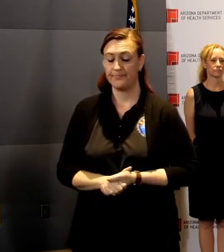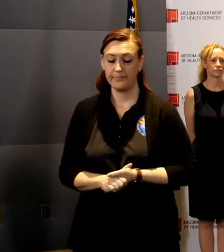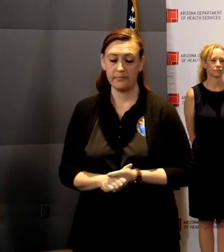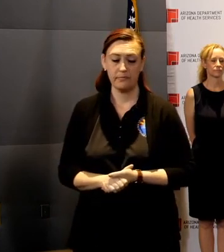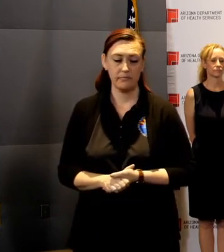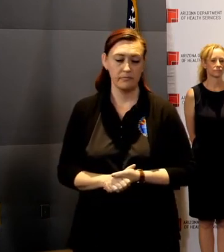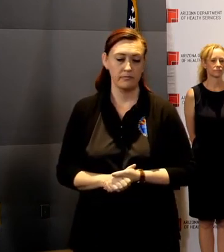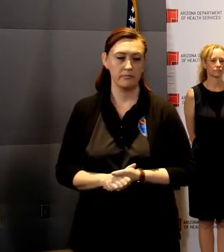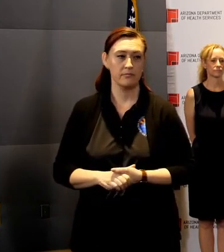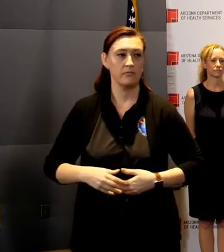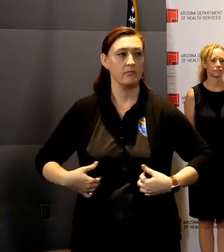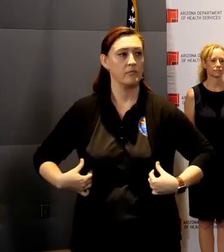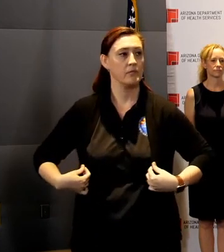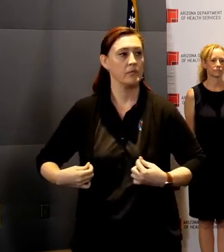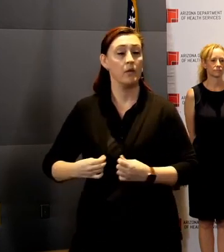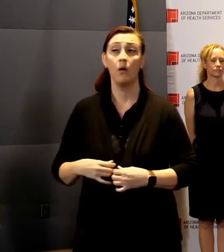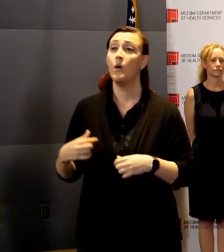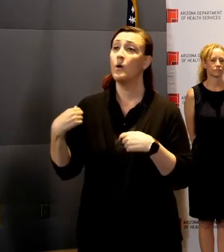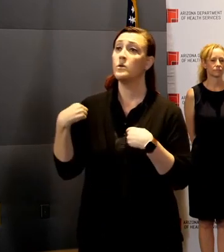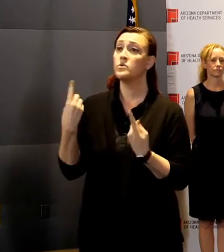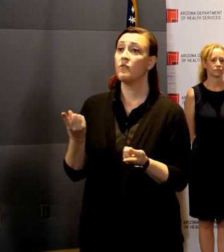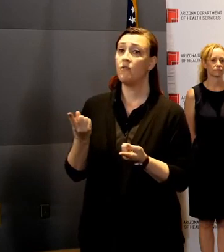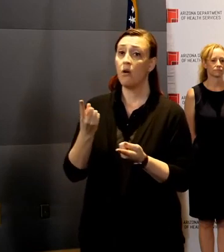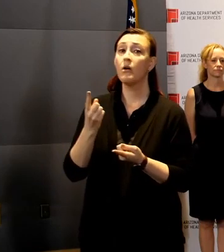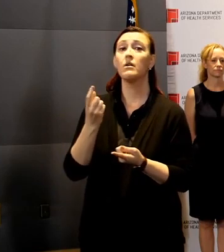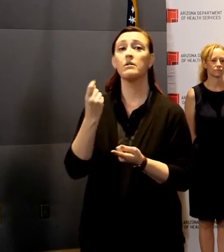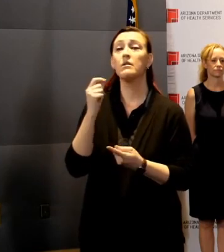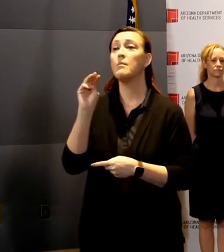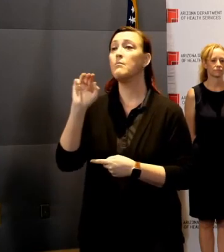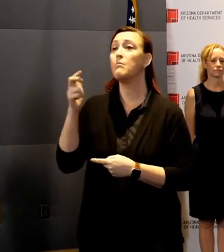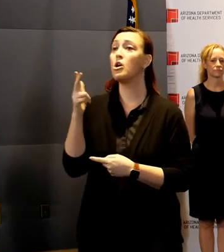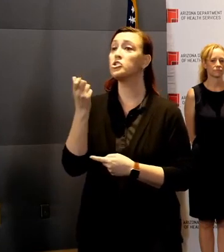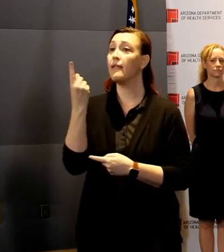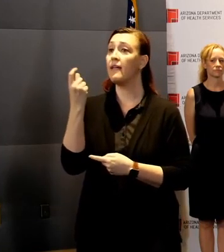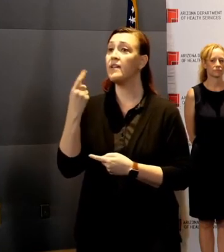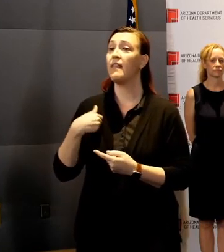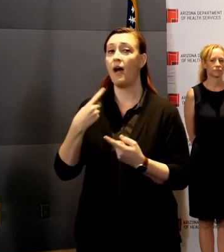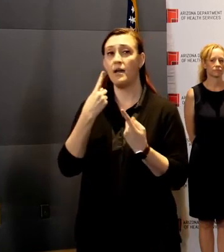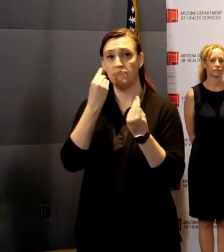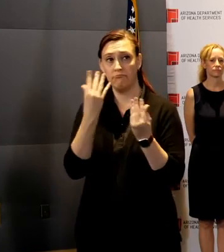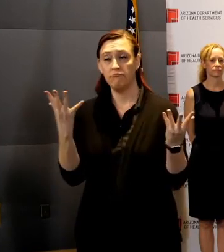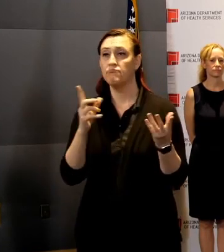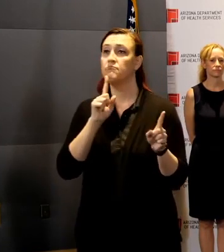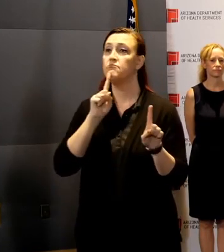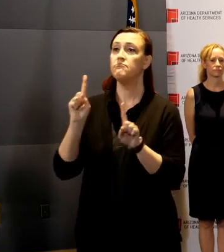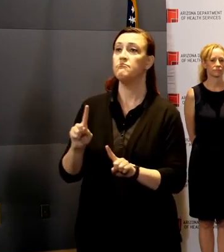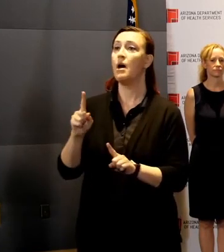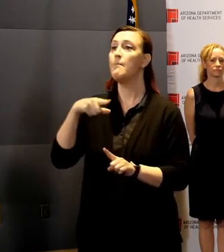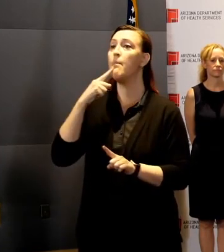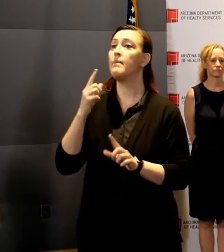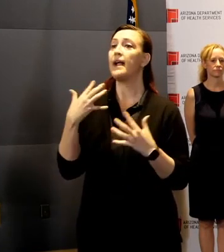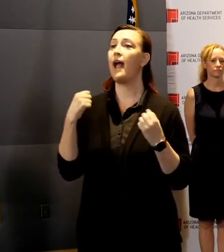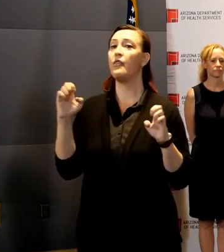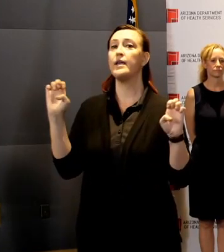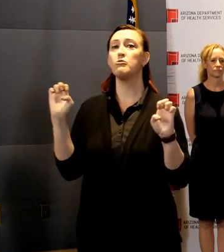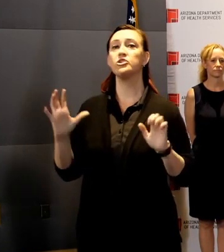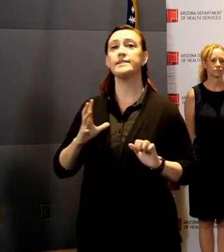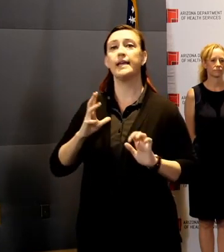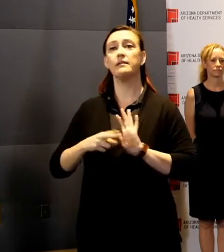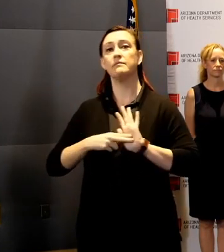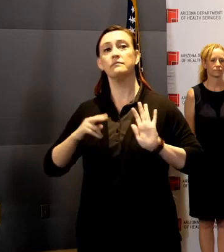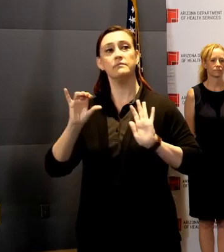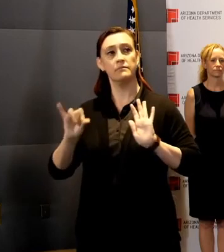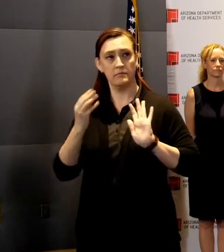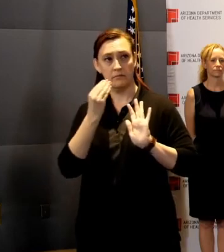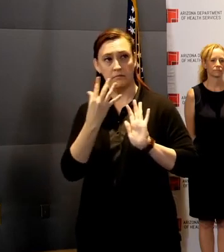Now our actions to date have been on March 11th, I declared a public health emergency. And in our efforts to